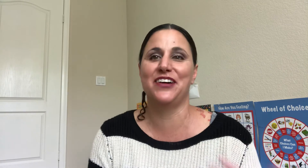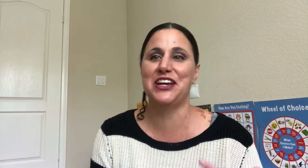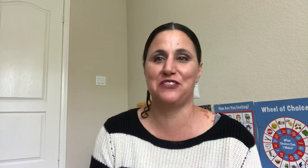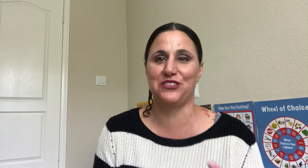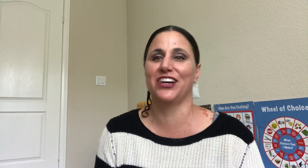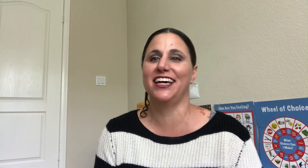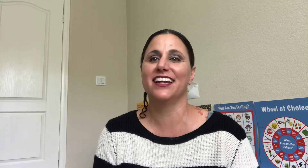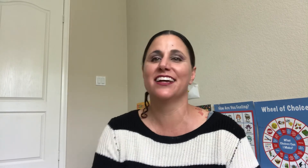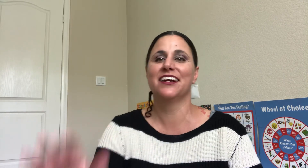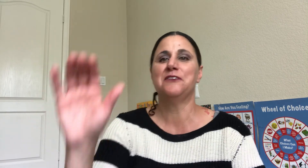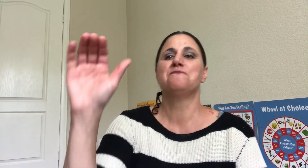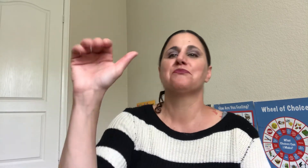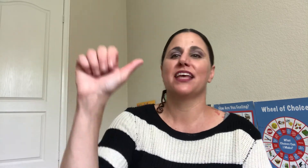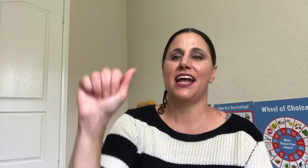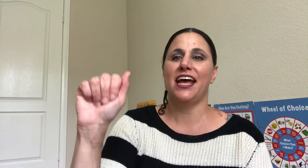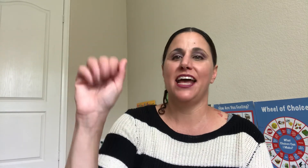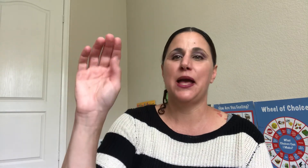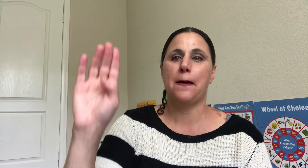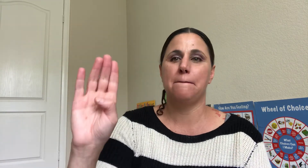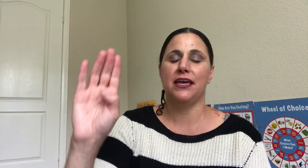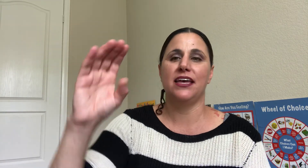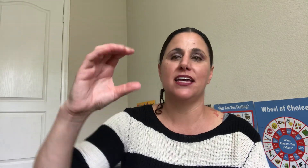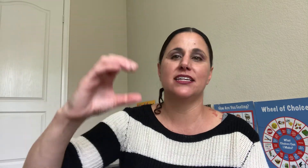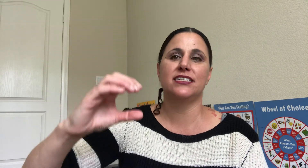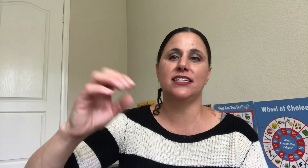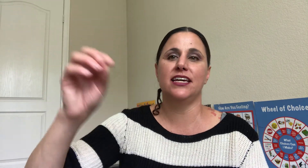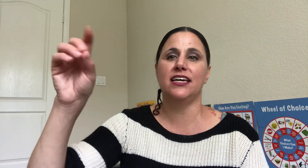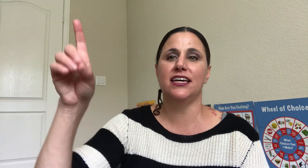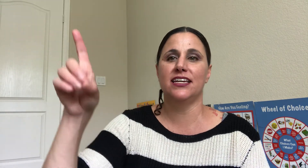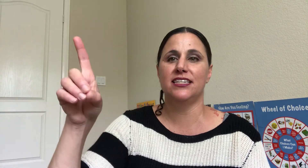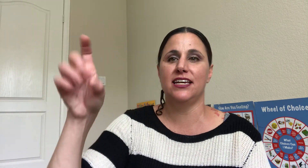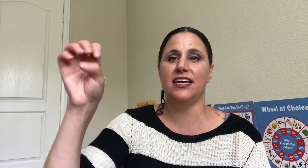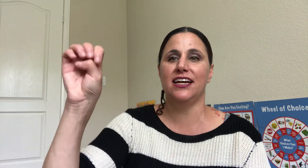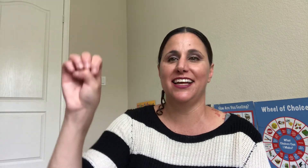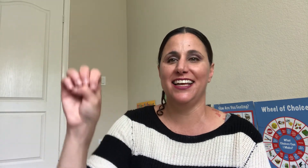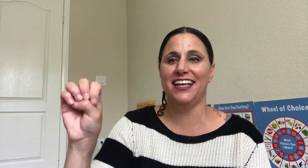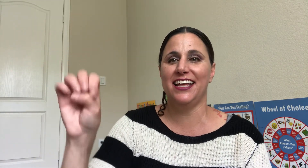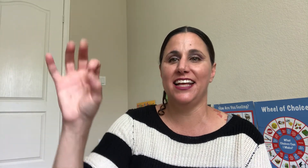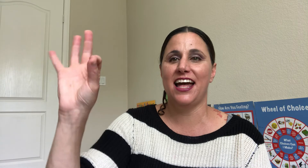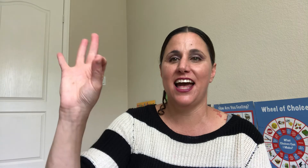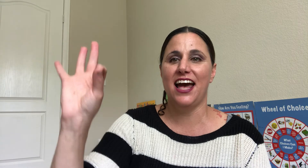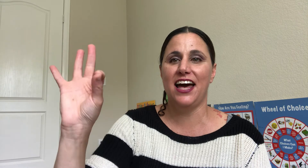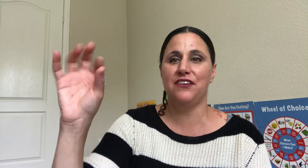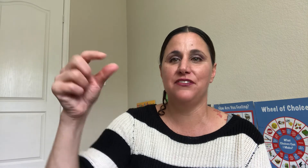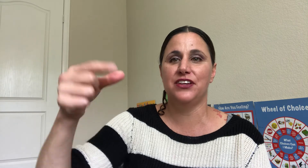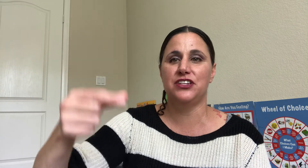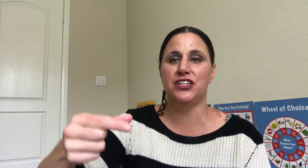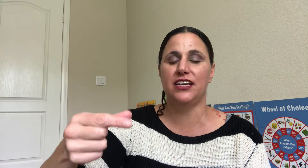I never forget. A B C D E F G